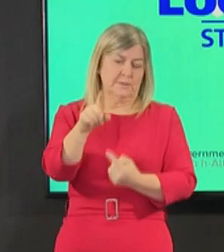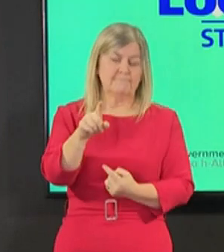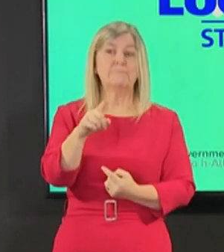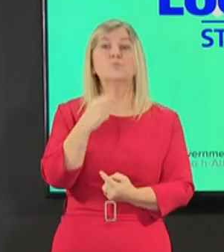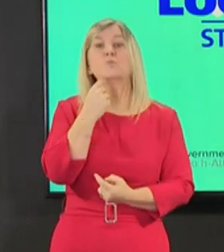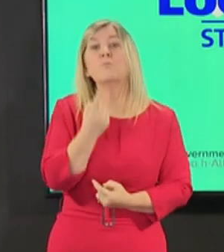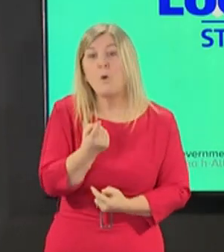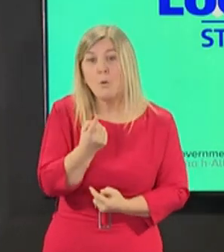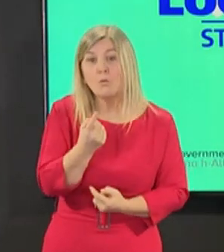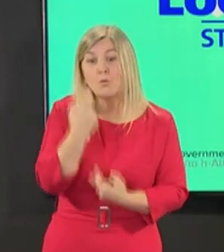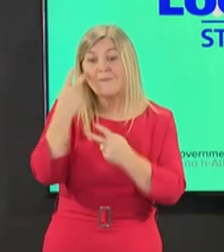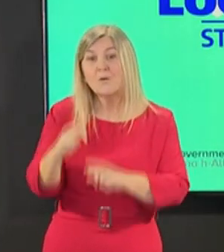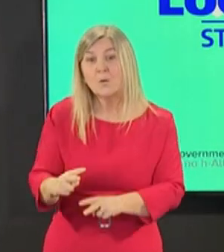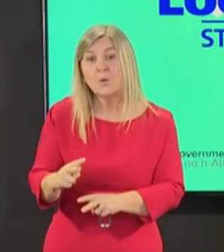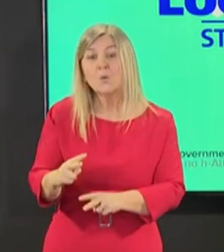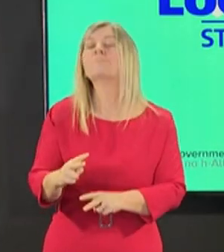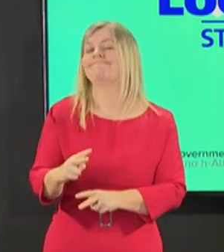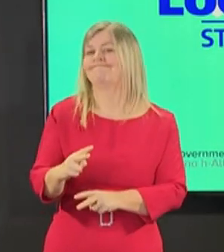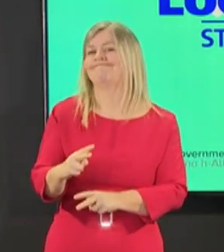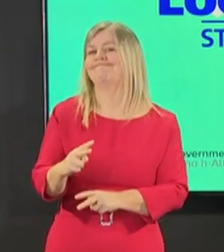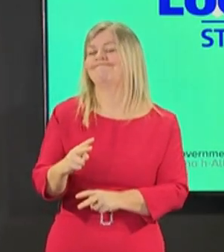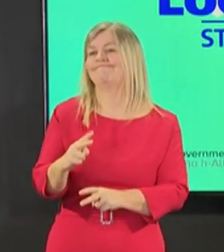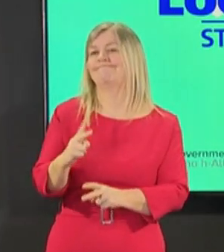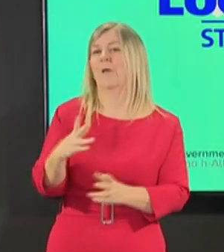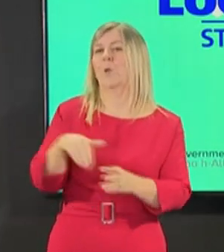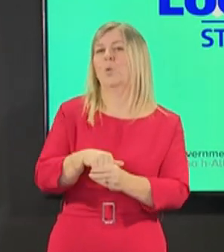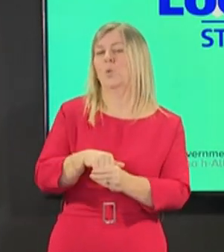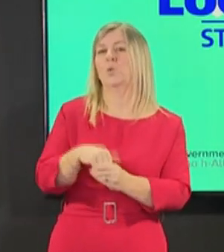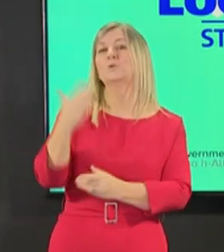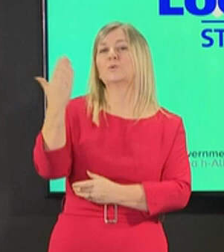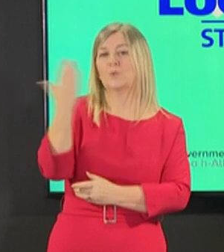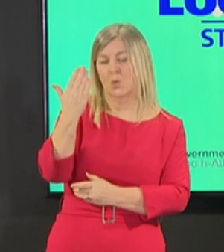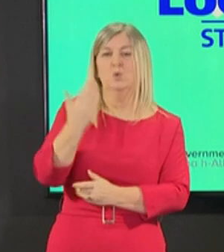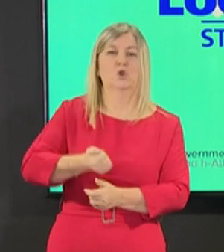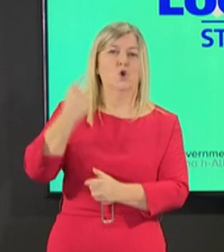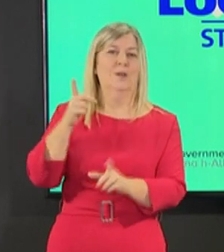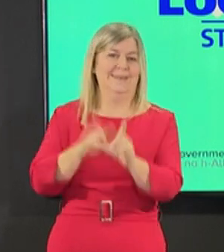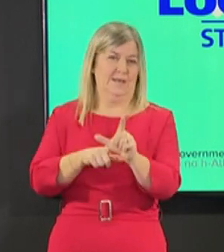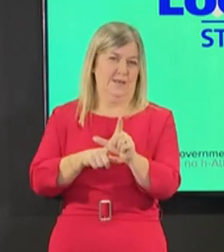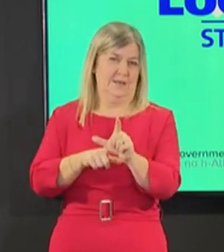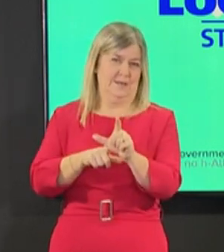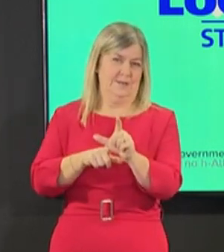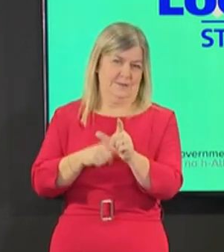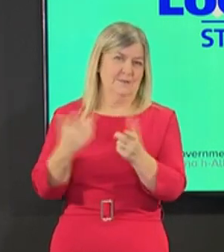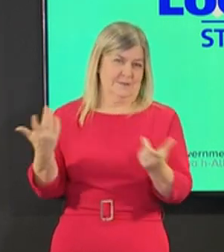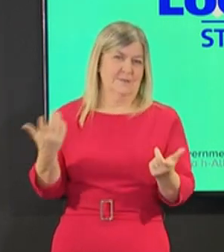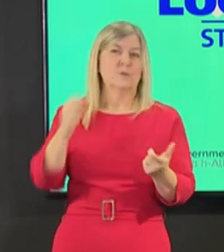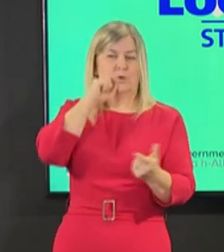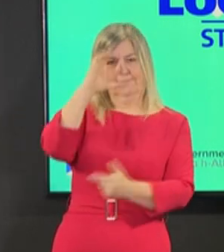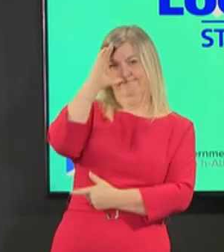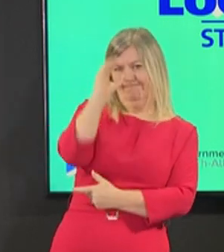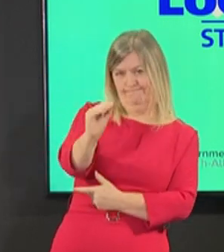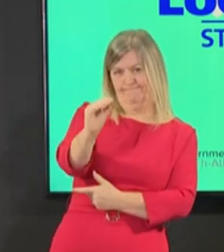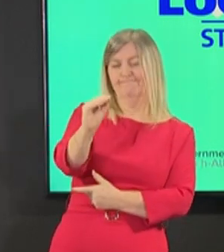Tomorrow's review will also consider schools and early years provision and will set out our most up-to-date